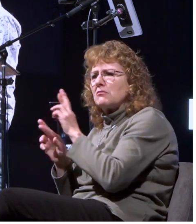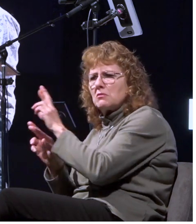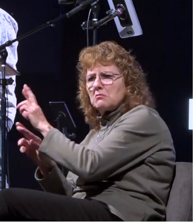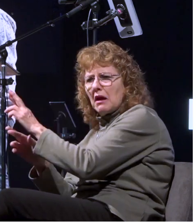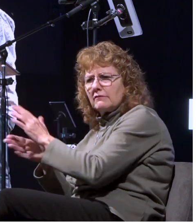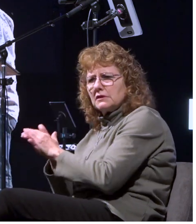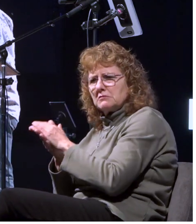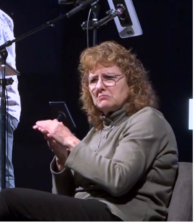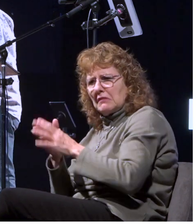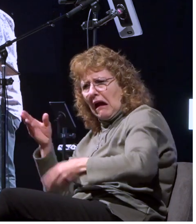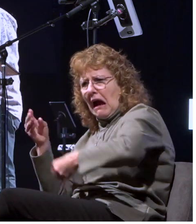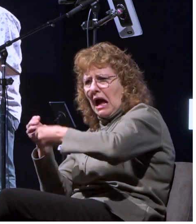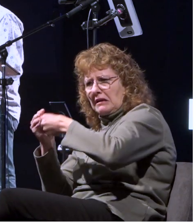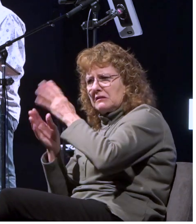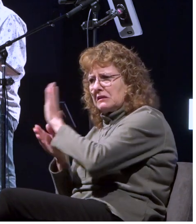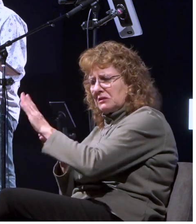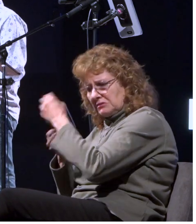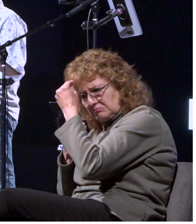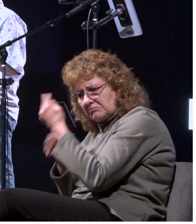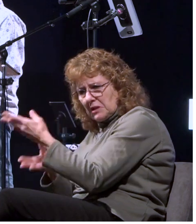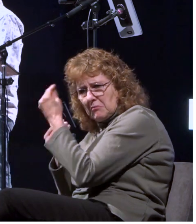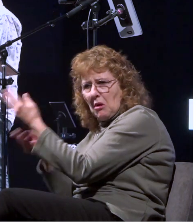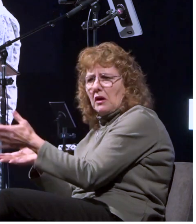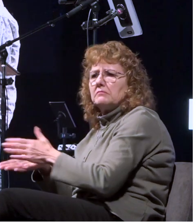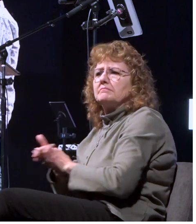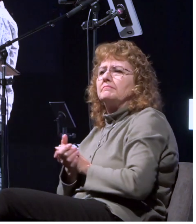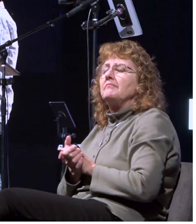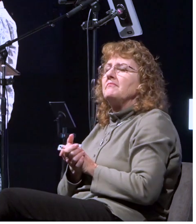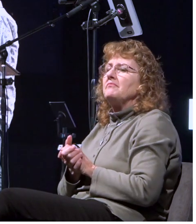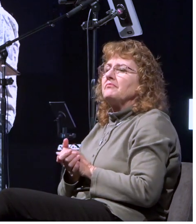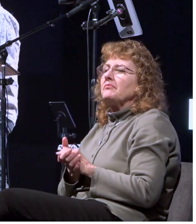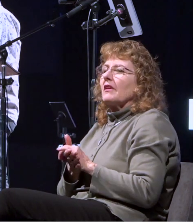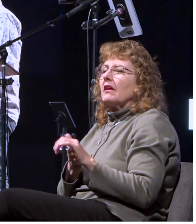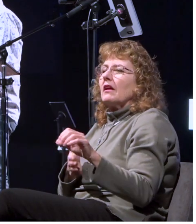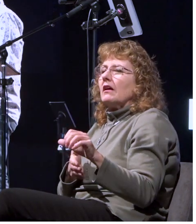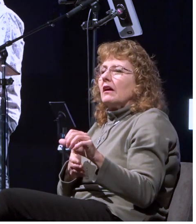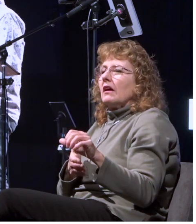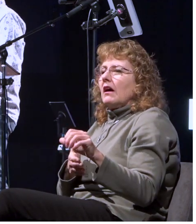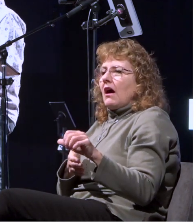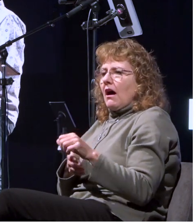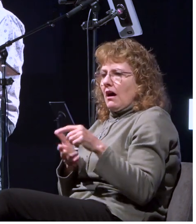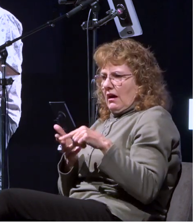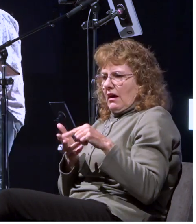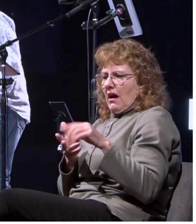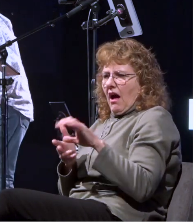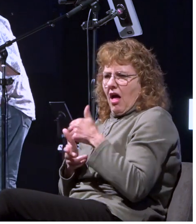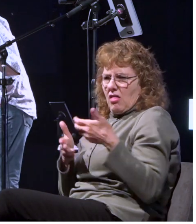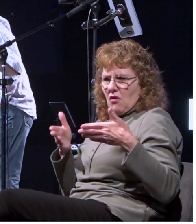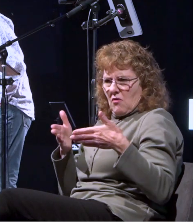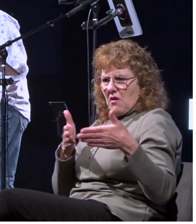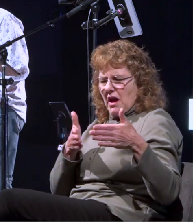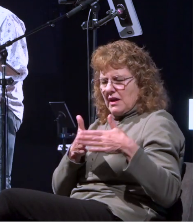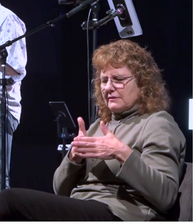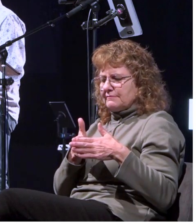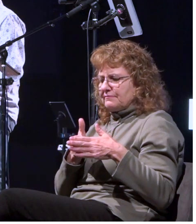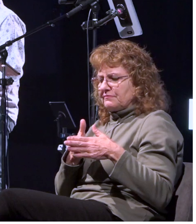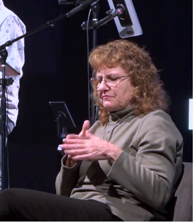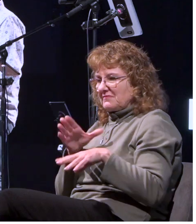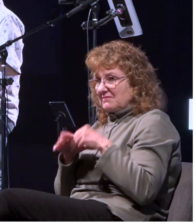input now the third way that paul handled being out of control here it is paul listened to god paul